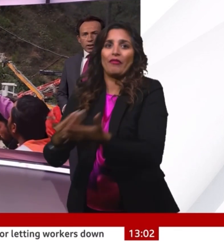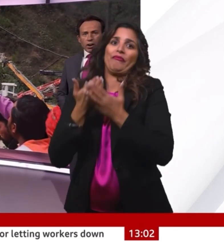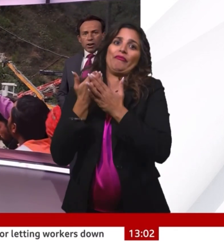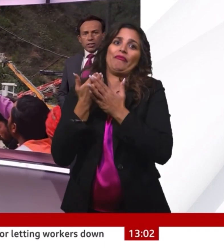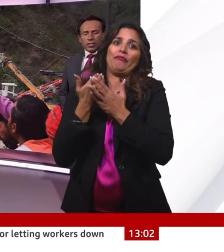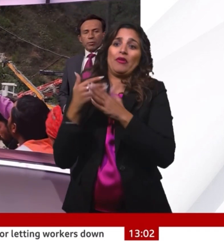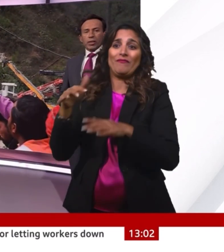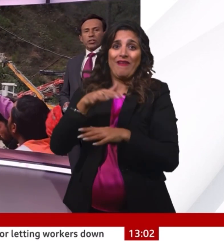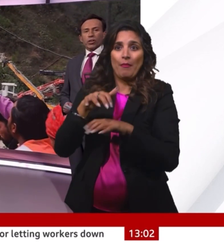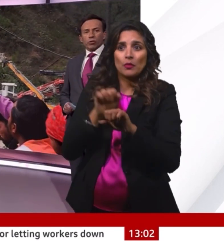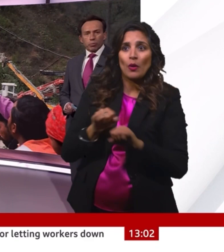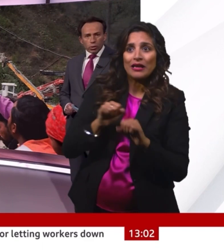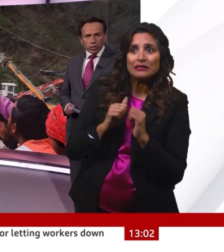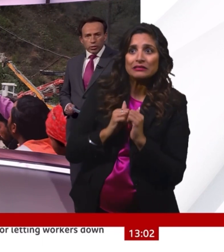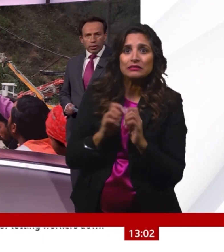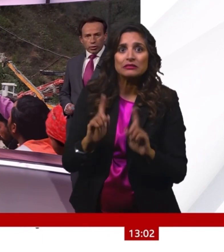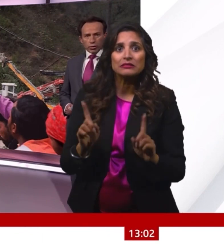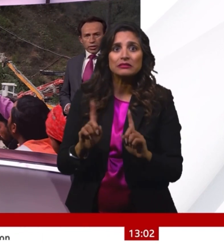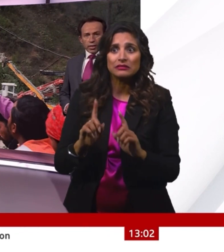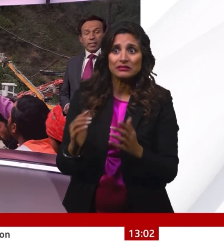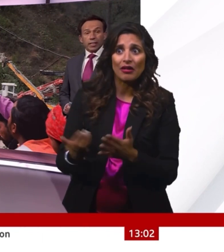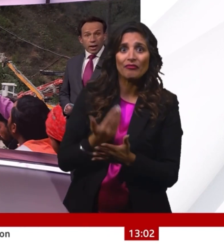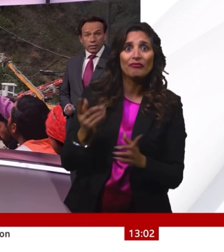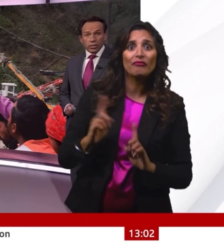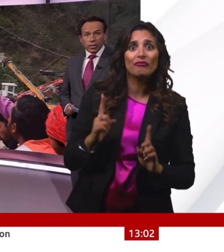ones. Our South Asia correspondent Samira Hussain is at the scene.